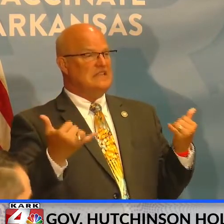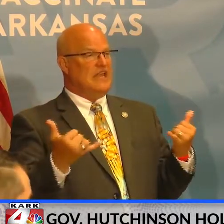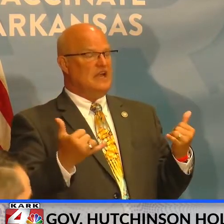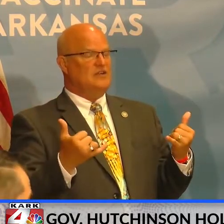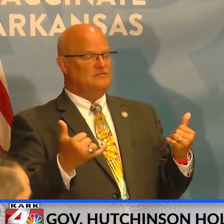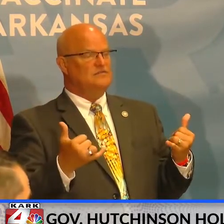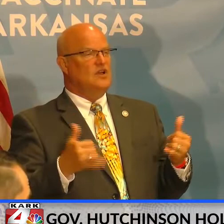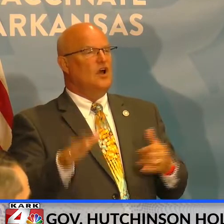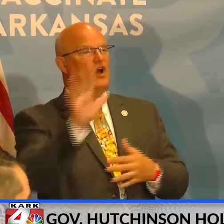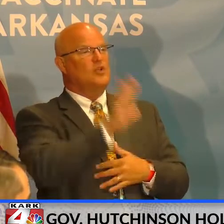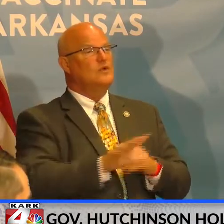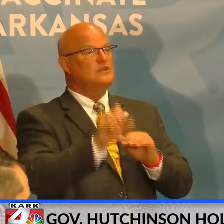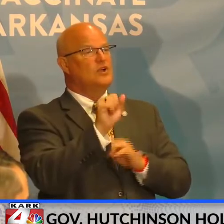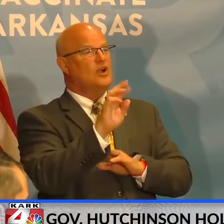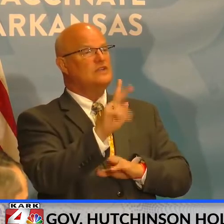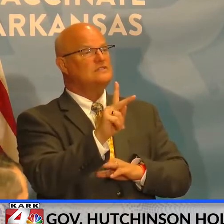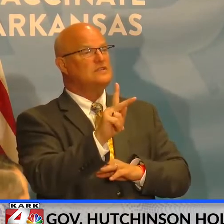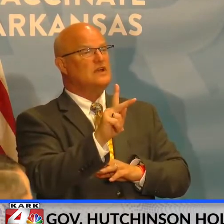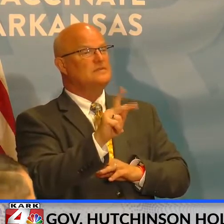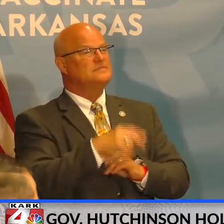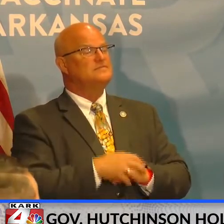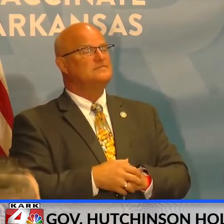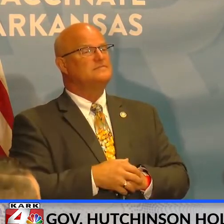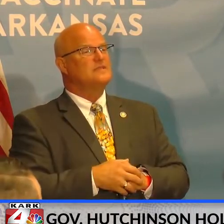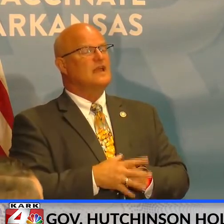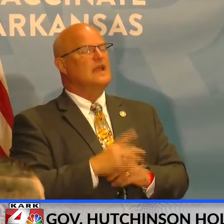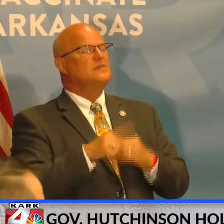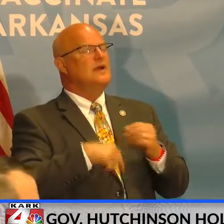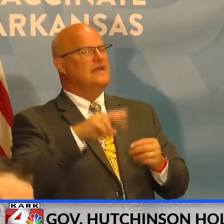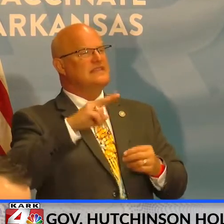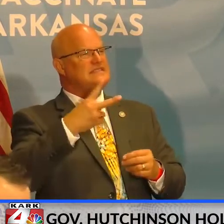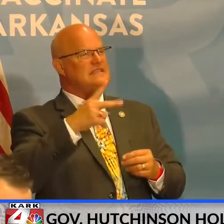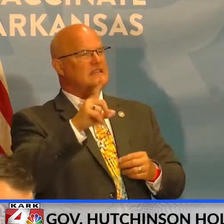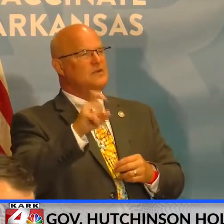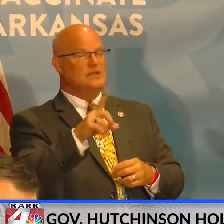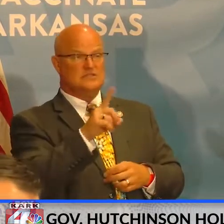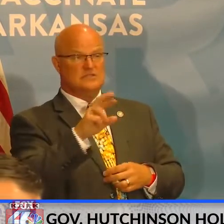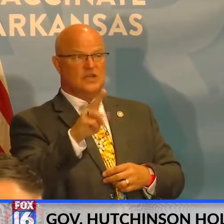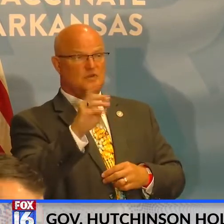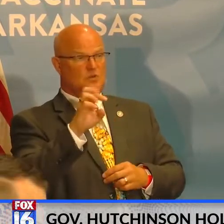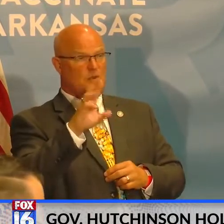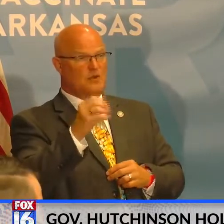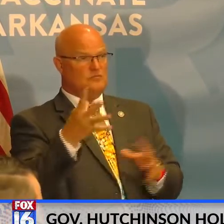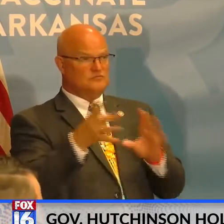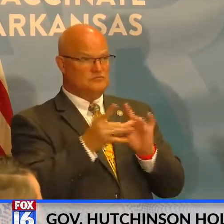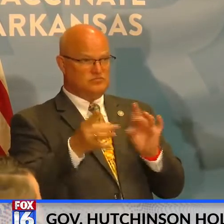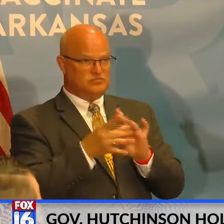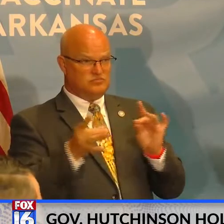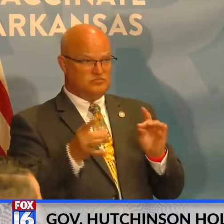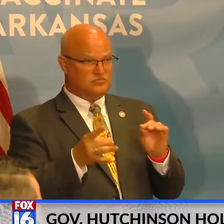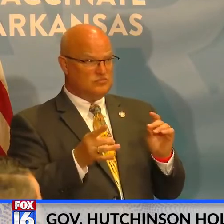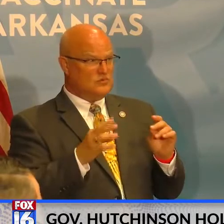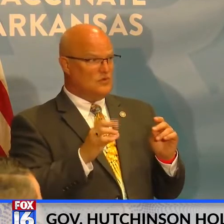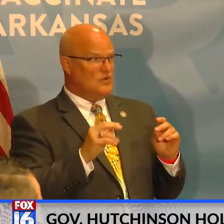very prudently across Arkansas. And in reference to your second question, Dr. Romero, did you want to do that or Rene?